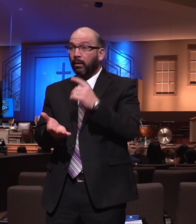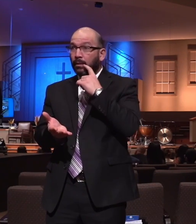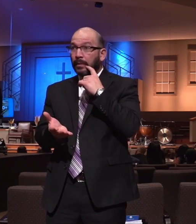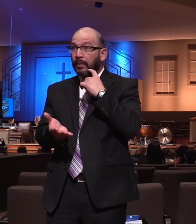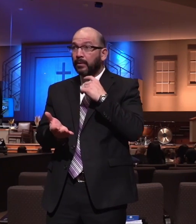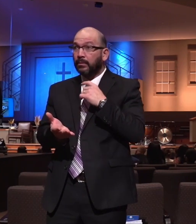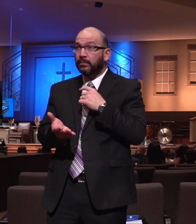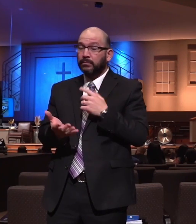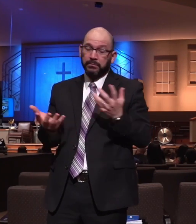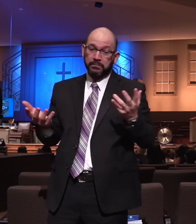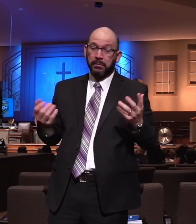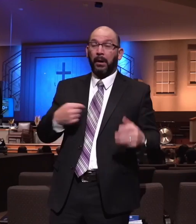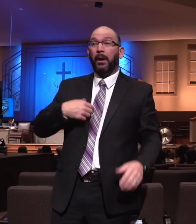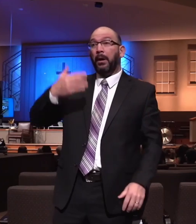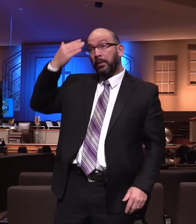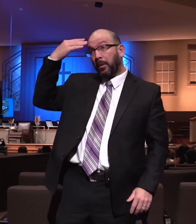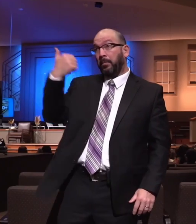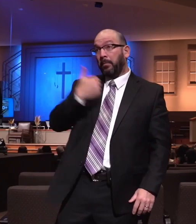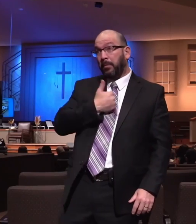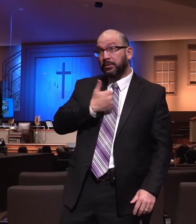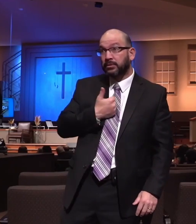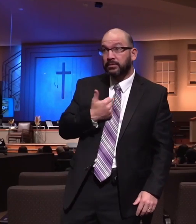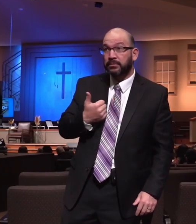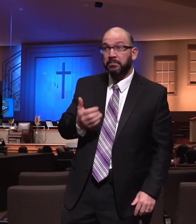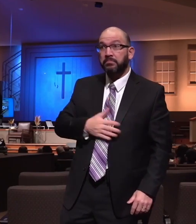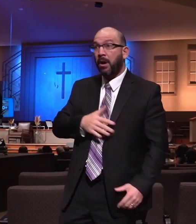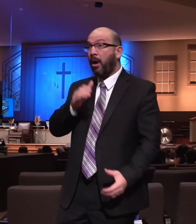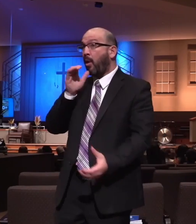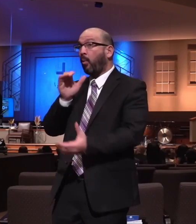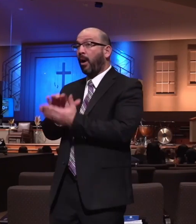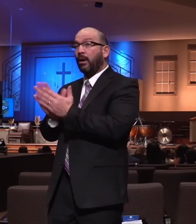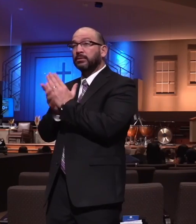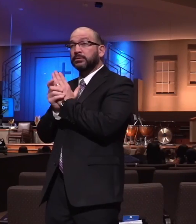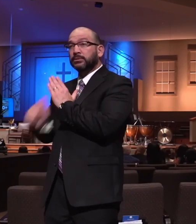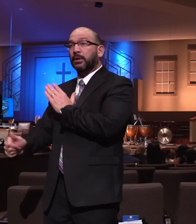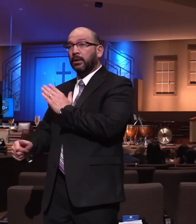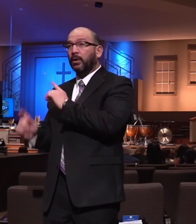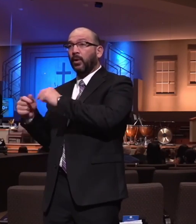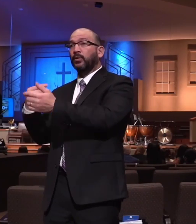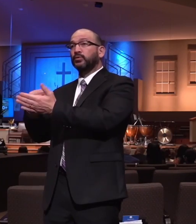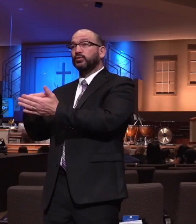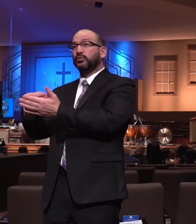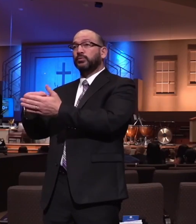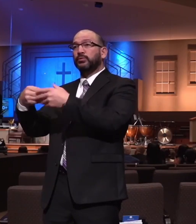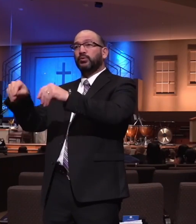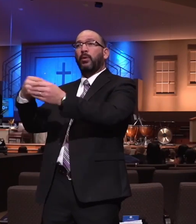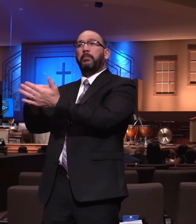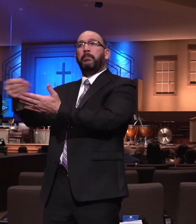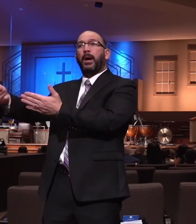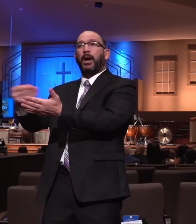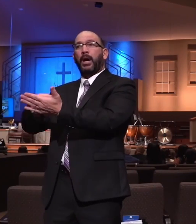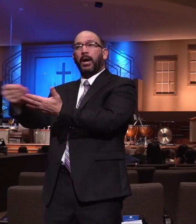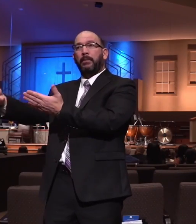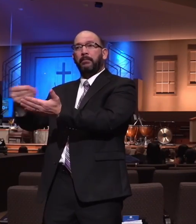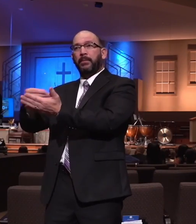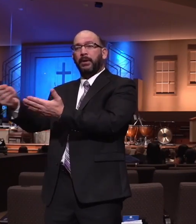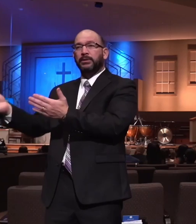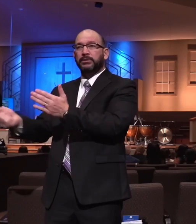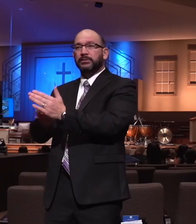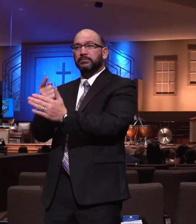And I know, because I live with a professional shopper, and sometimes she'll have stuff delivered to the house. Sometimes she goes to stores.